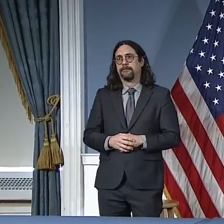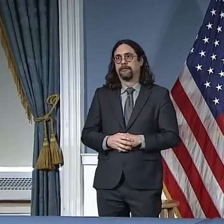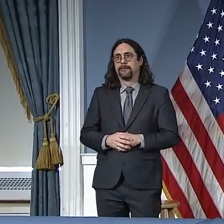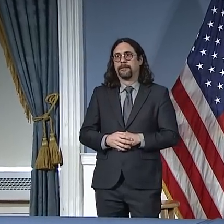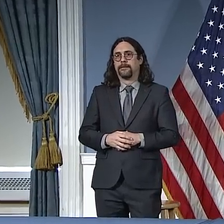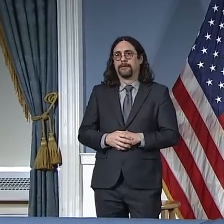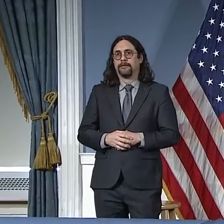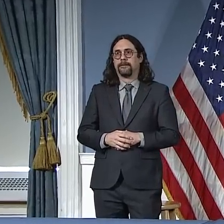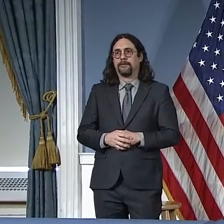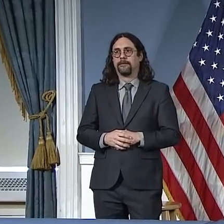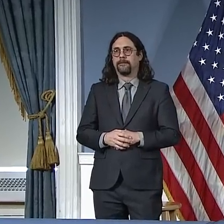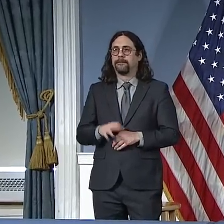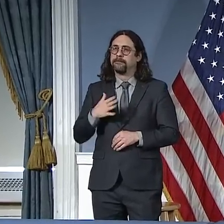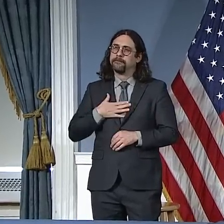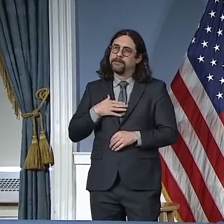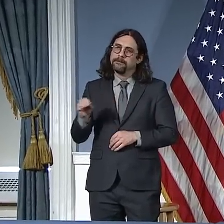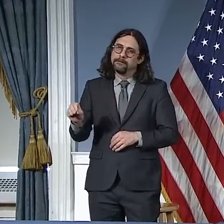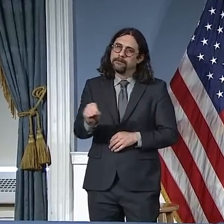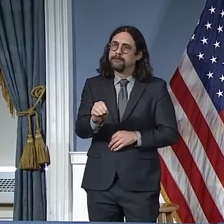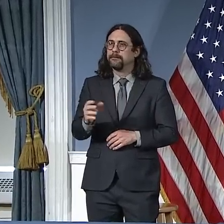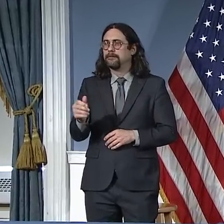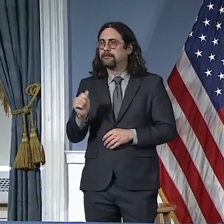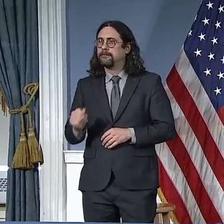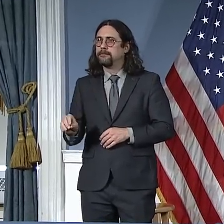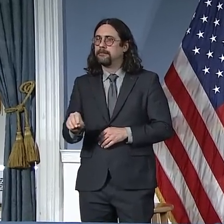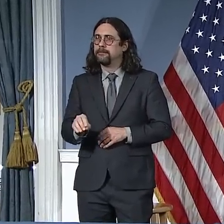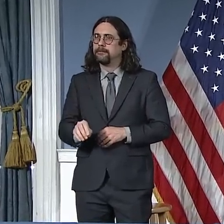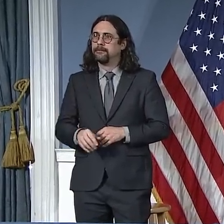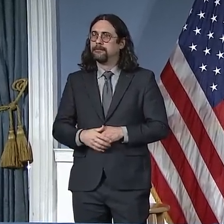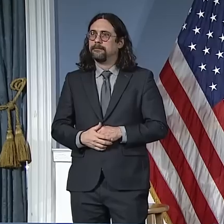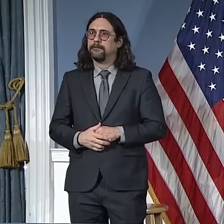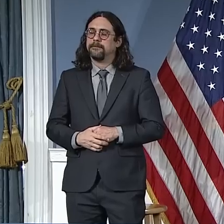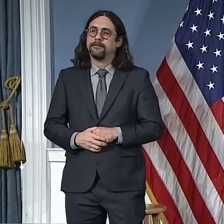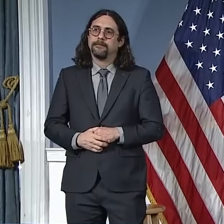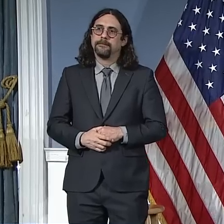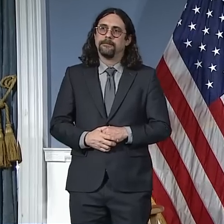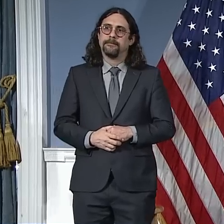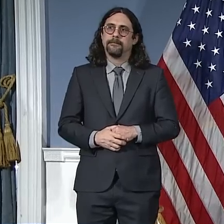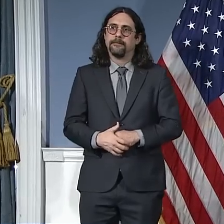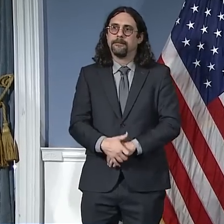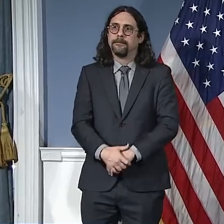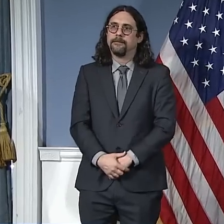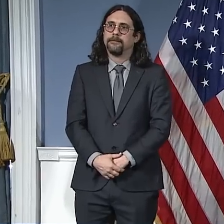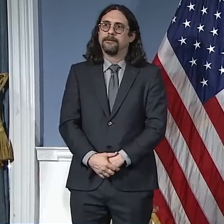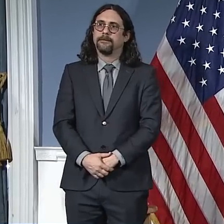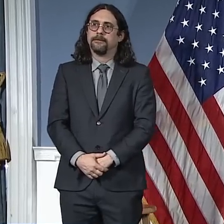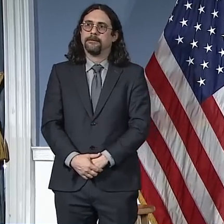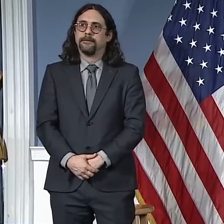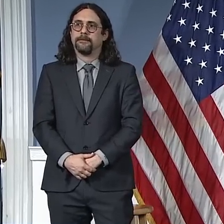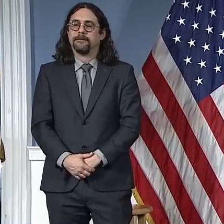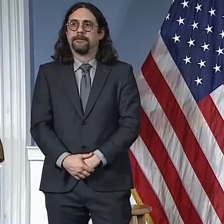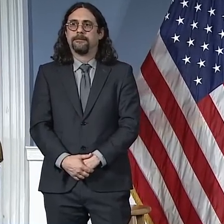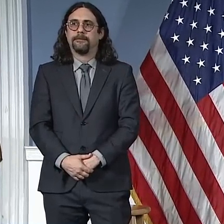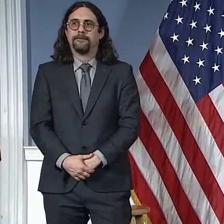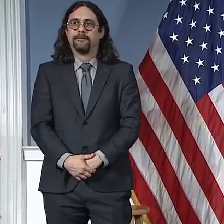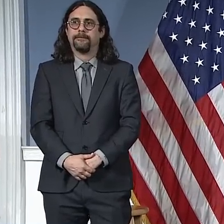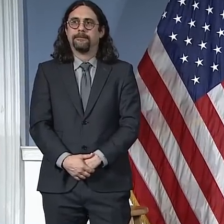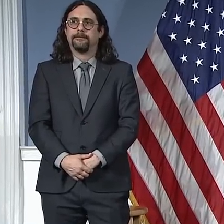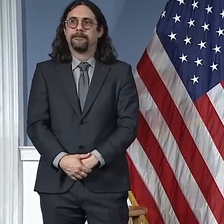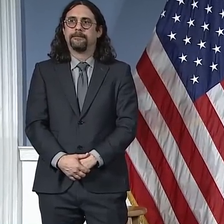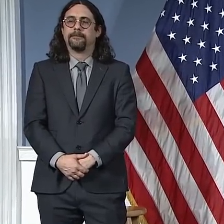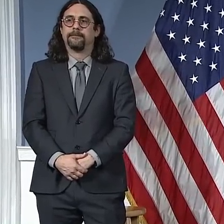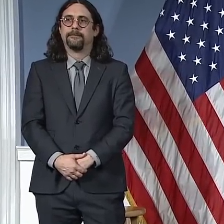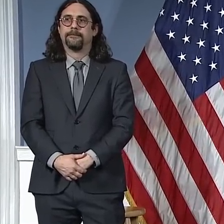here in the city. And that's something I want to start with. We, you I talked about this yesterday. We're starting a very new reality this week,